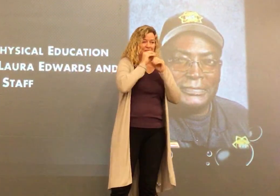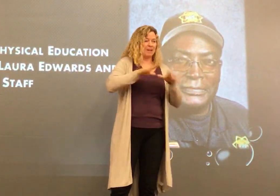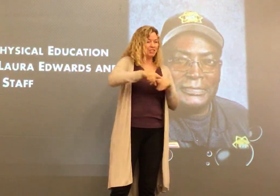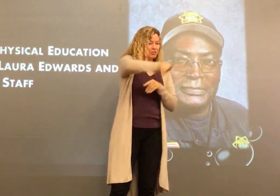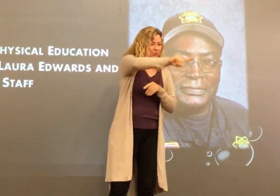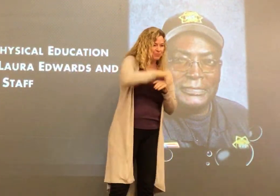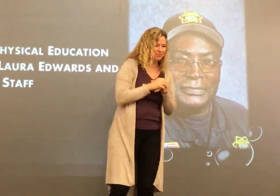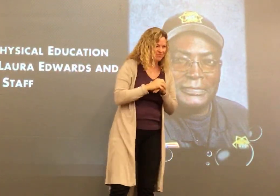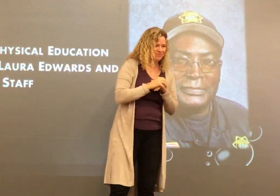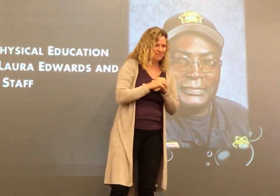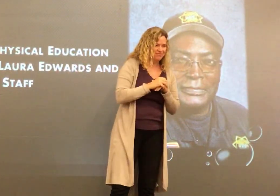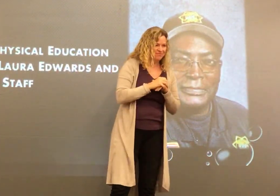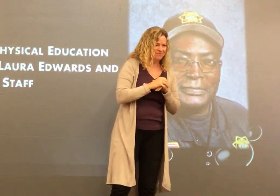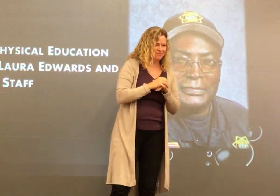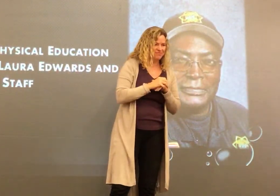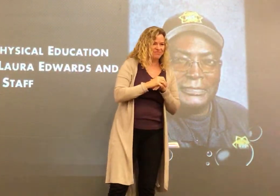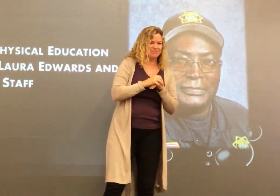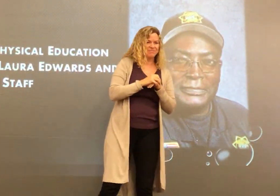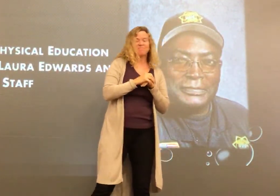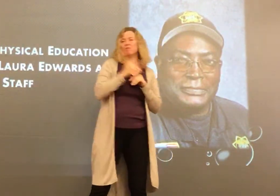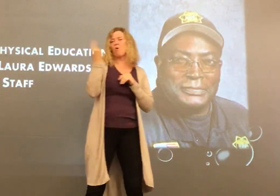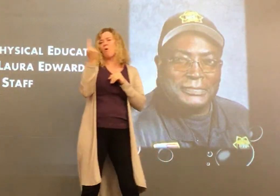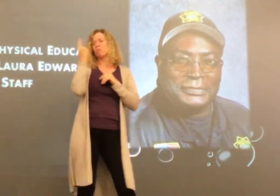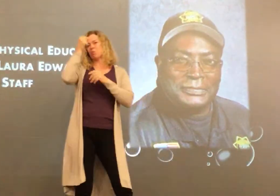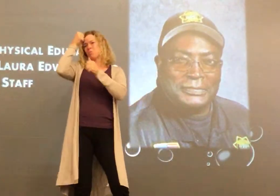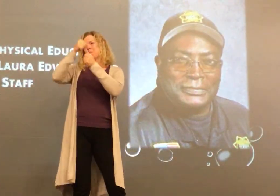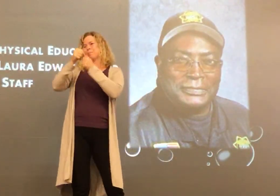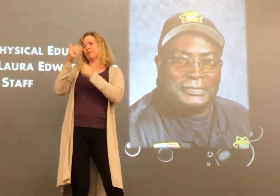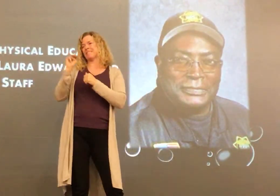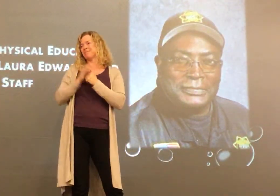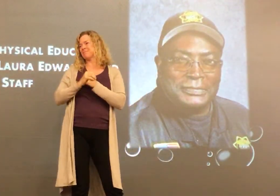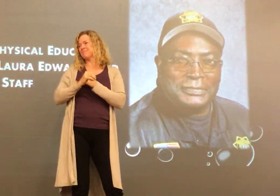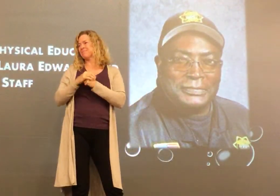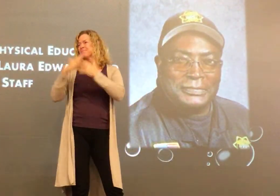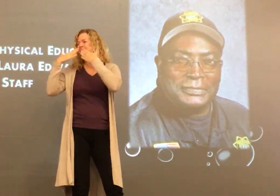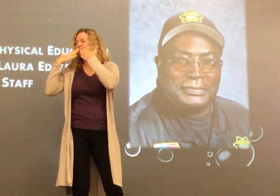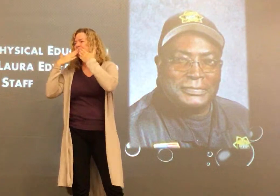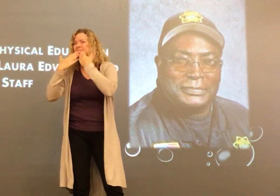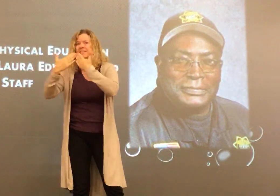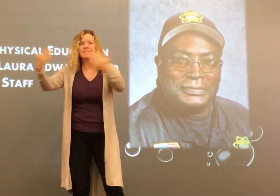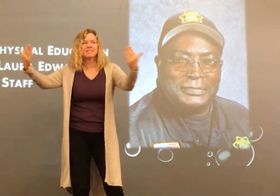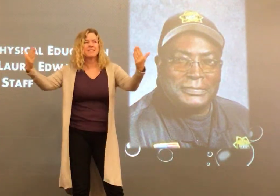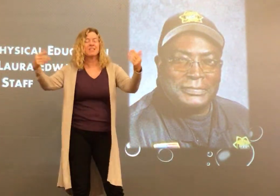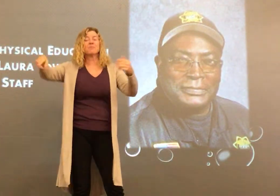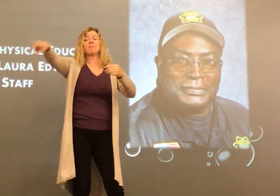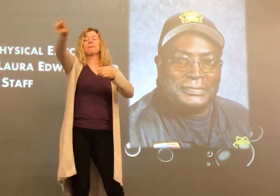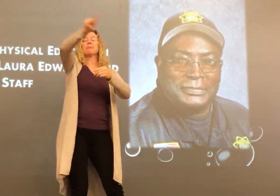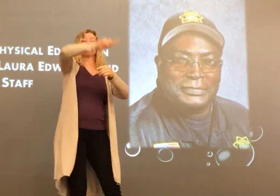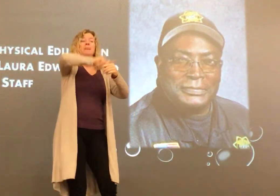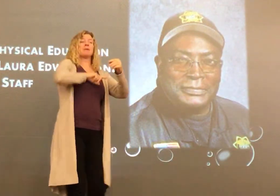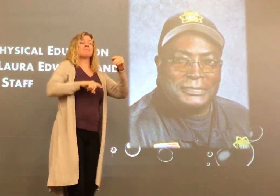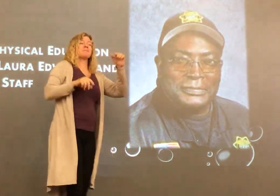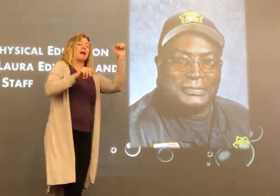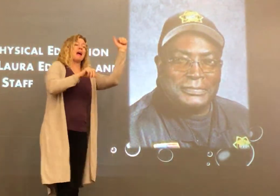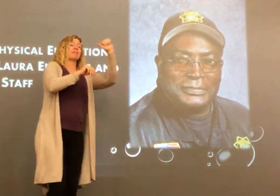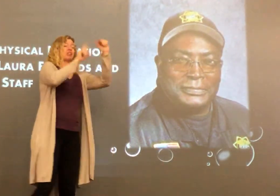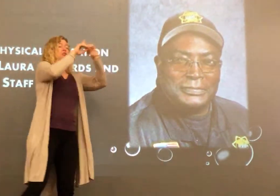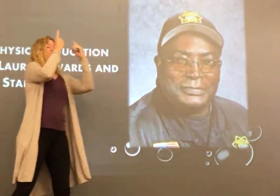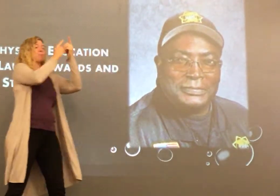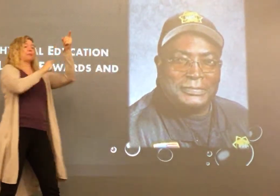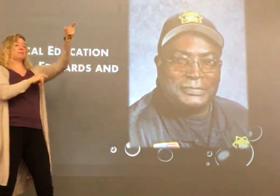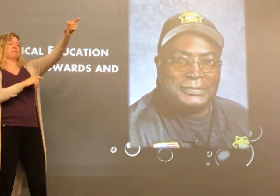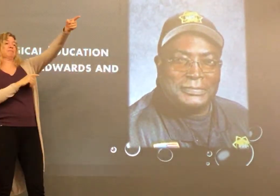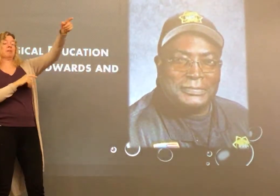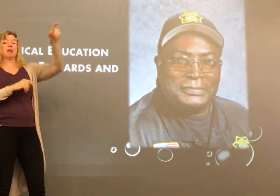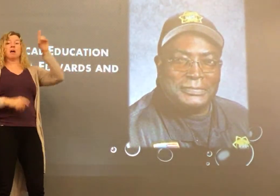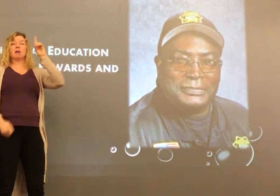to have Don in your lives. So bless the family. We will always remember him. Thank you for your time. And